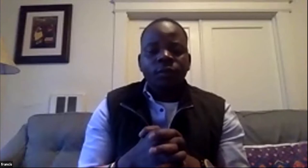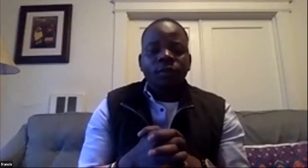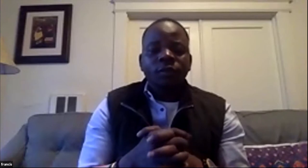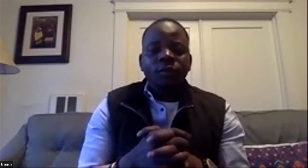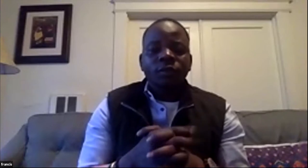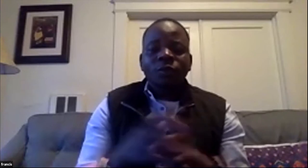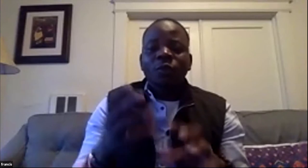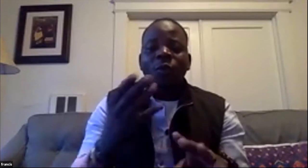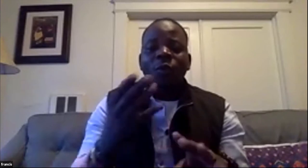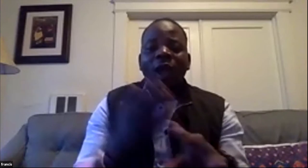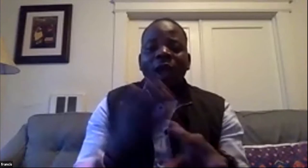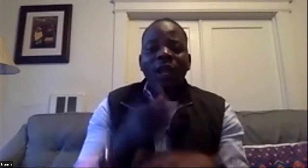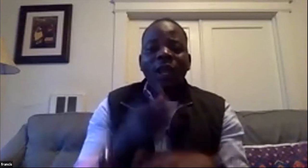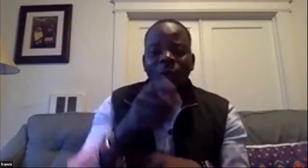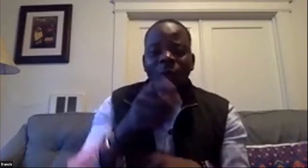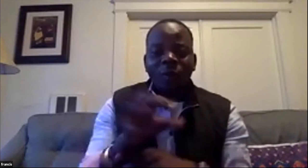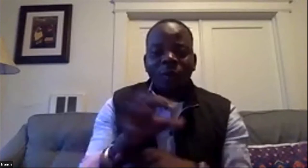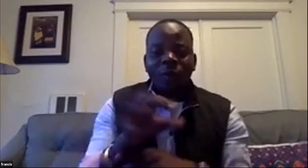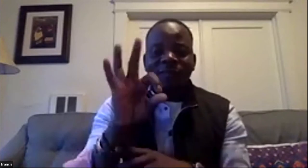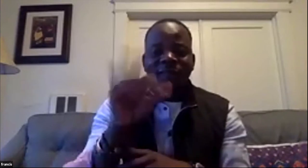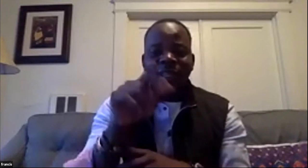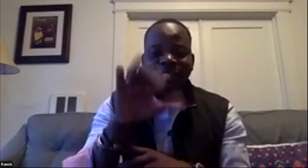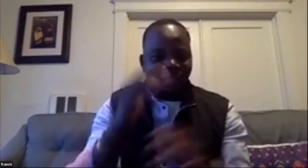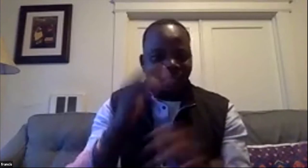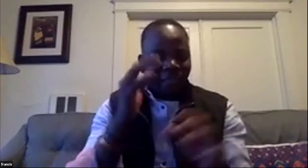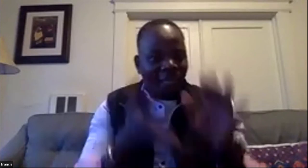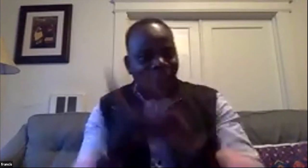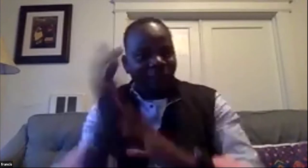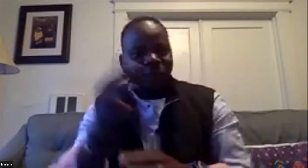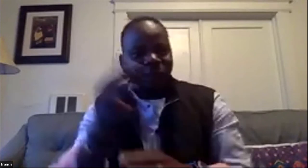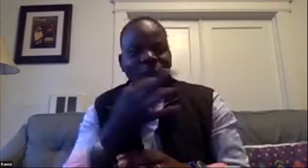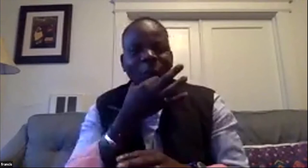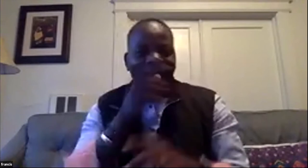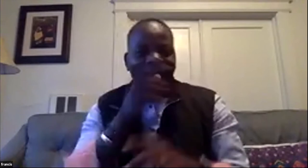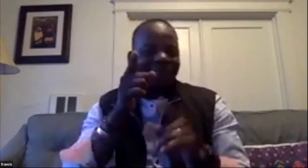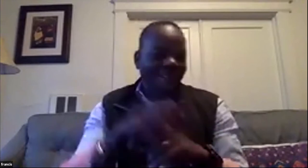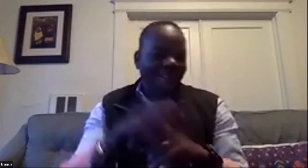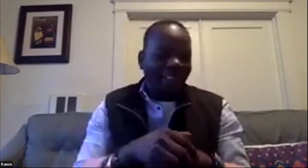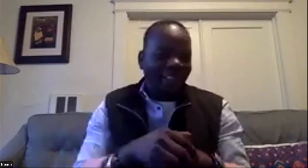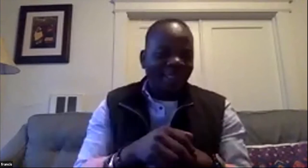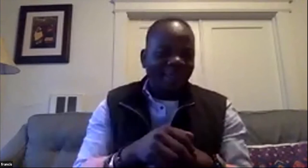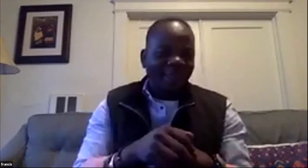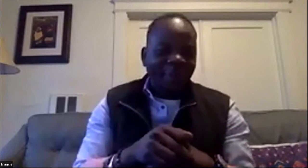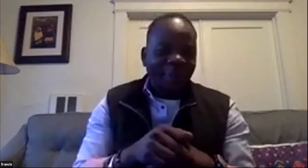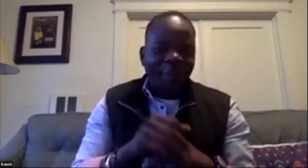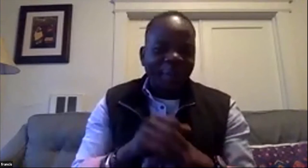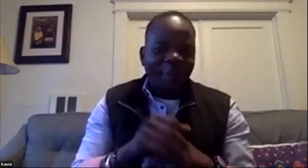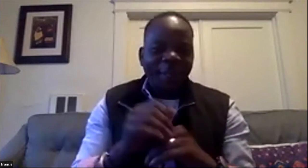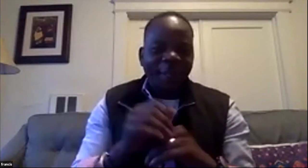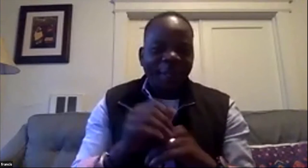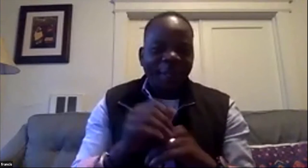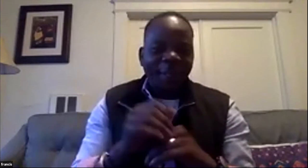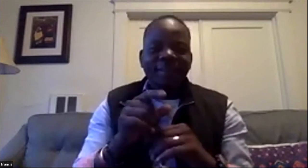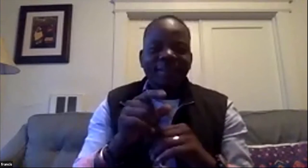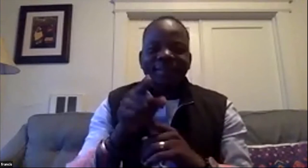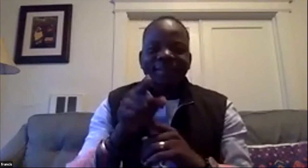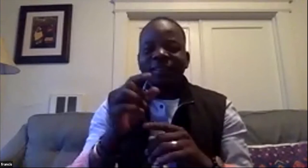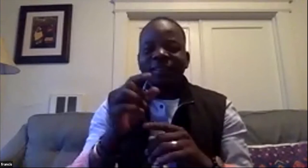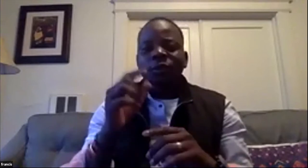difference so so he says i know you have to leave felicia thank you for